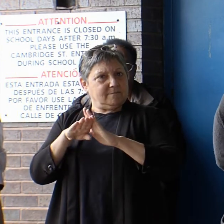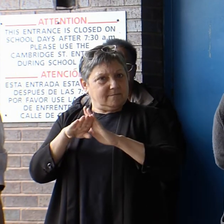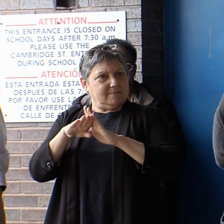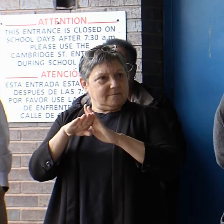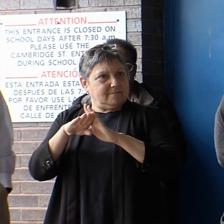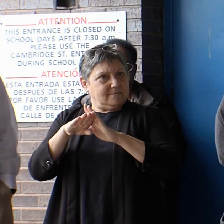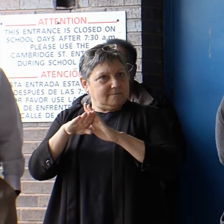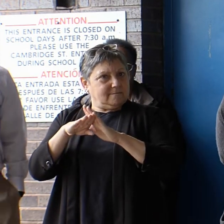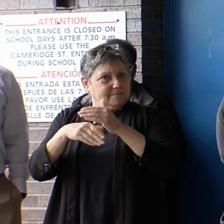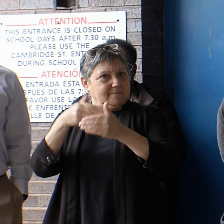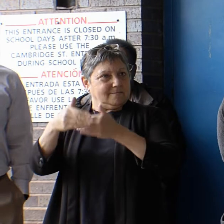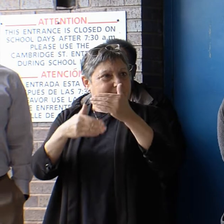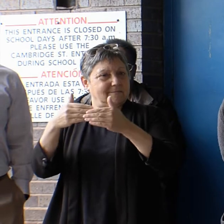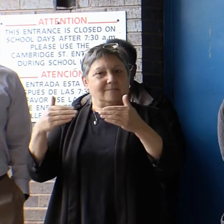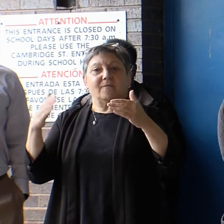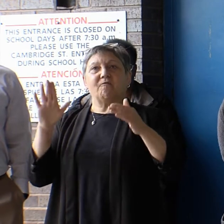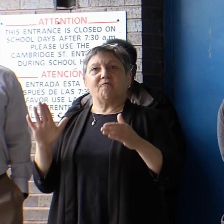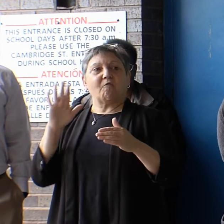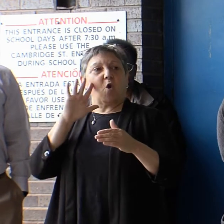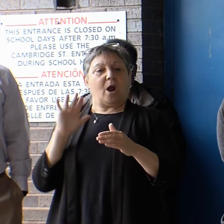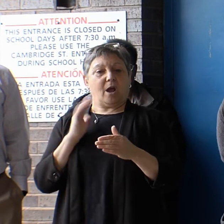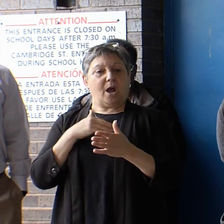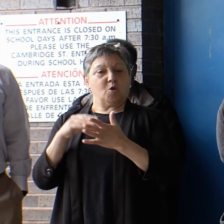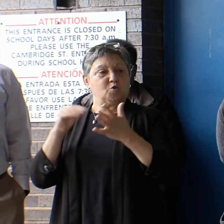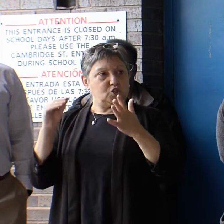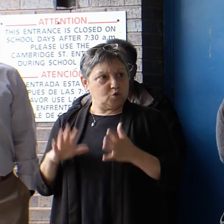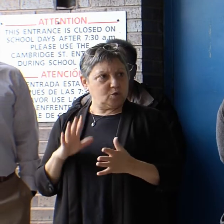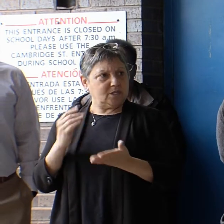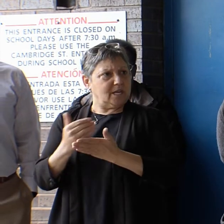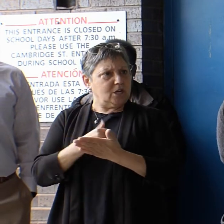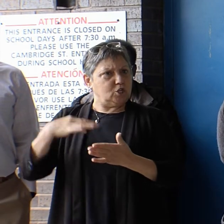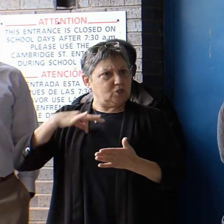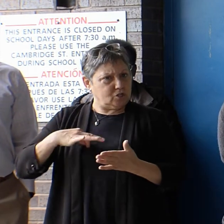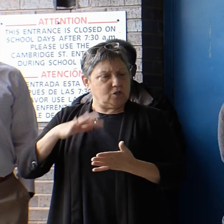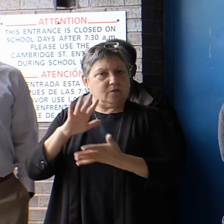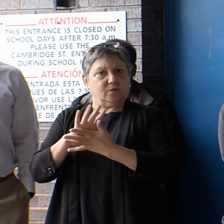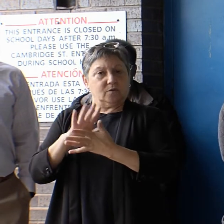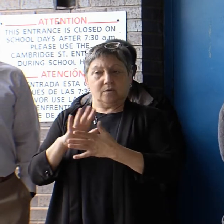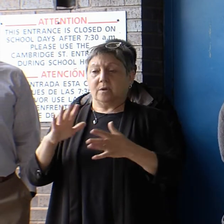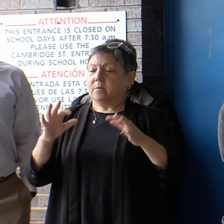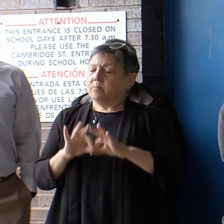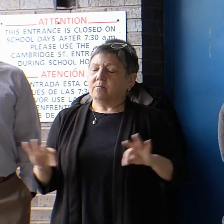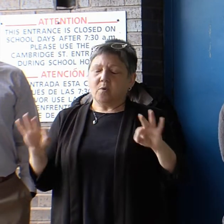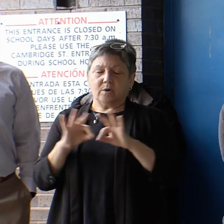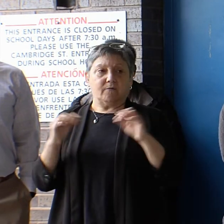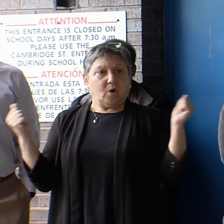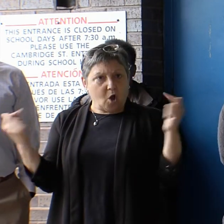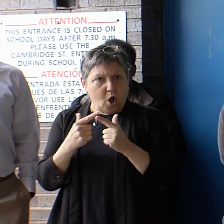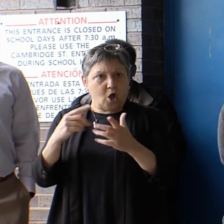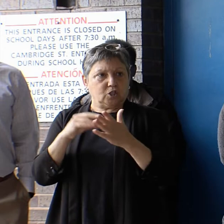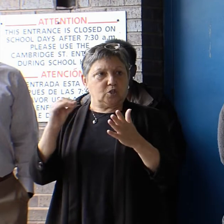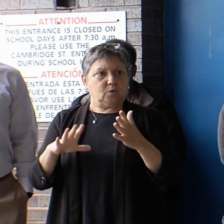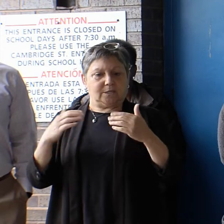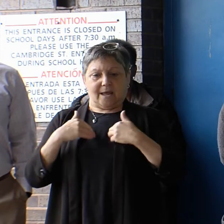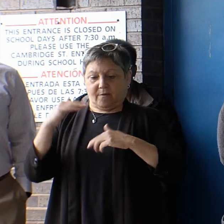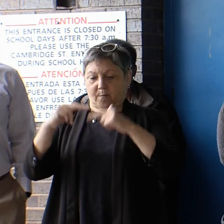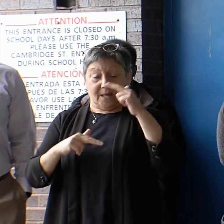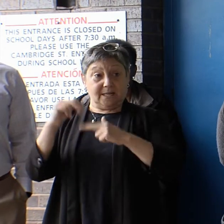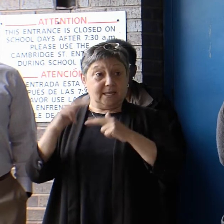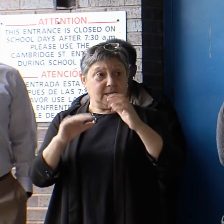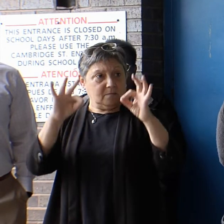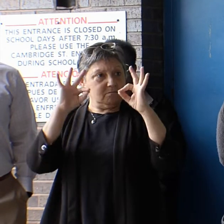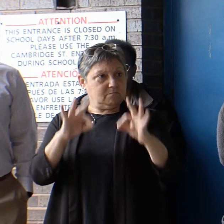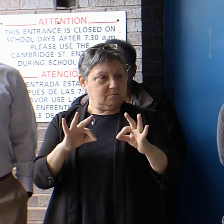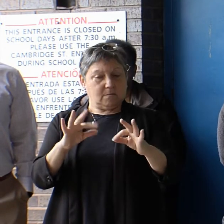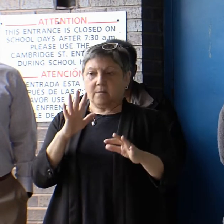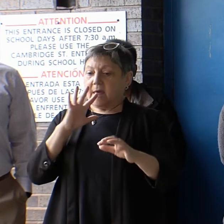schools our students deserve. It is a major step in ensuring all of our Boston's public school students have facilities that meet their needs to